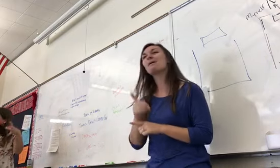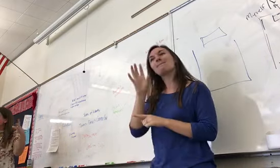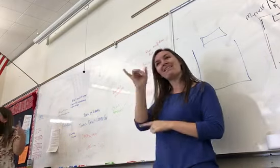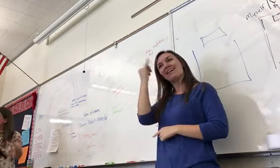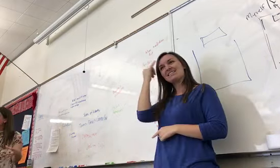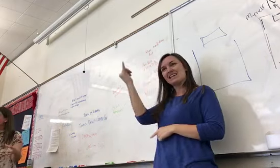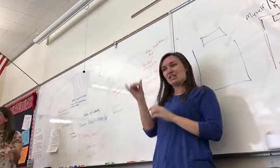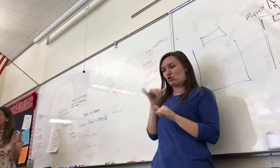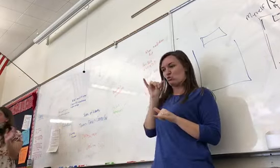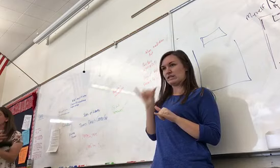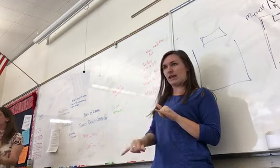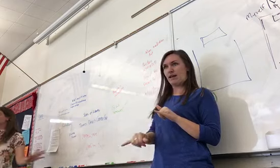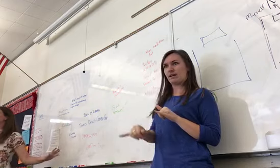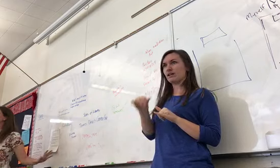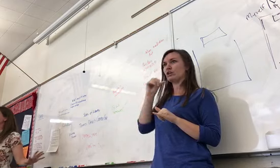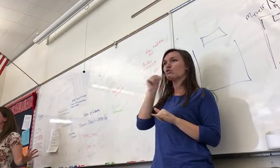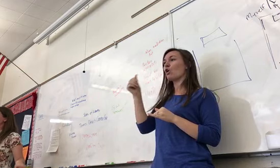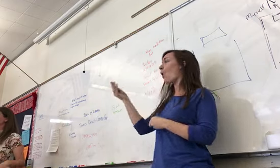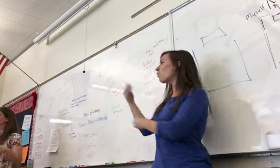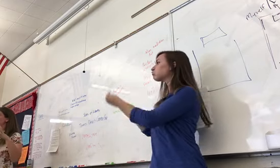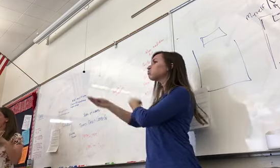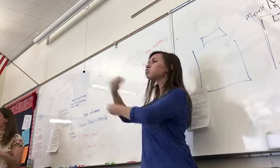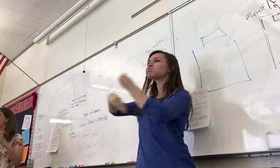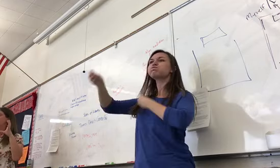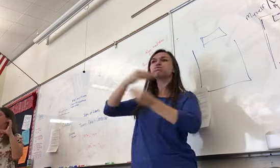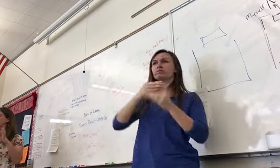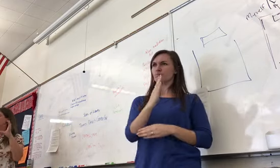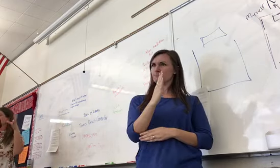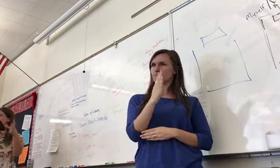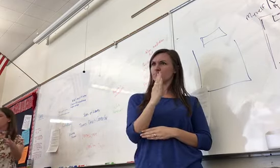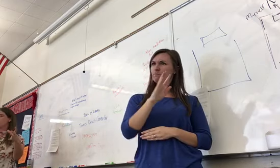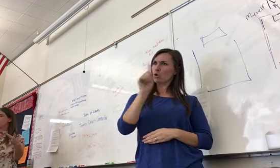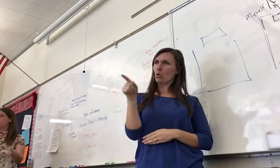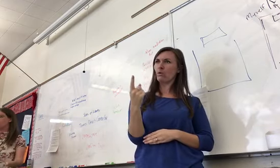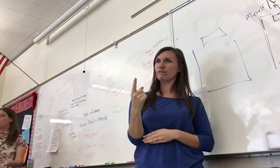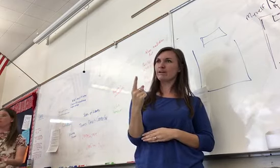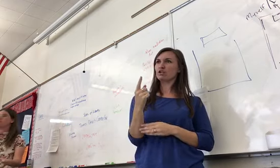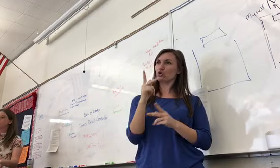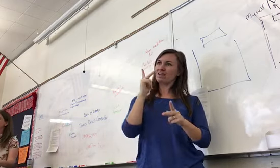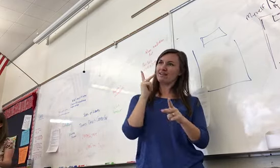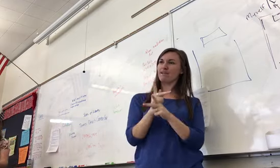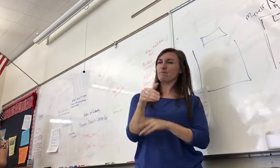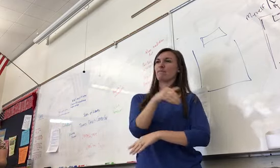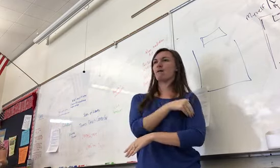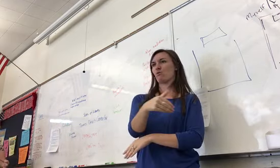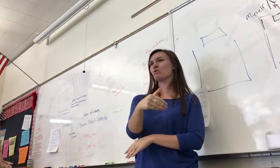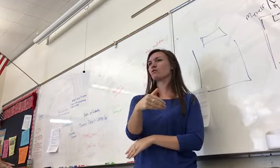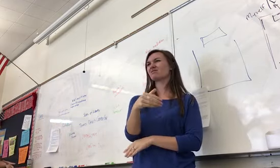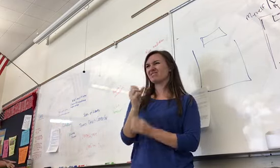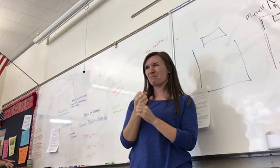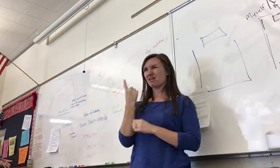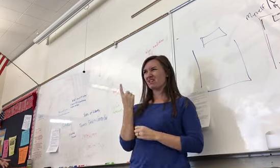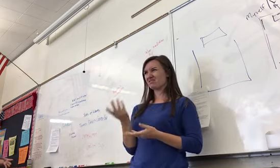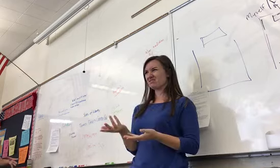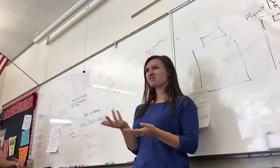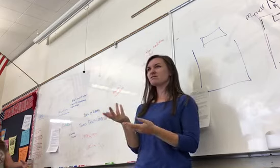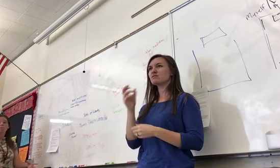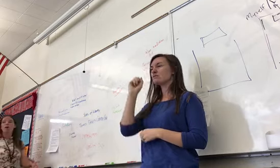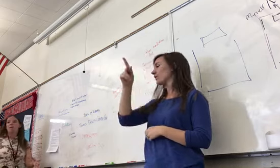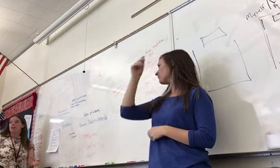one spot. You don't trade with others because all the power and control stays within that colony. Make sense? If you want to borrow my